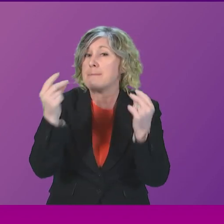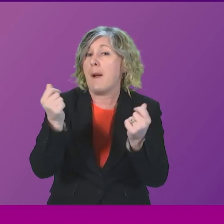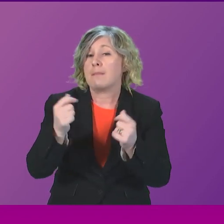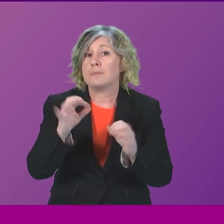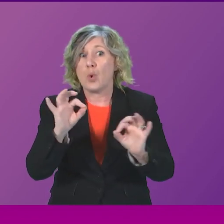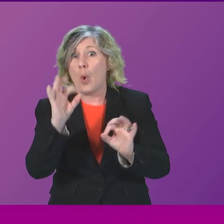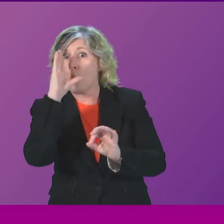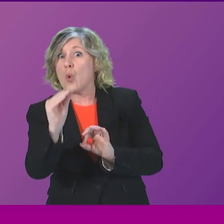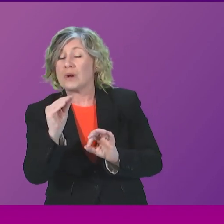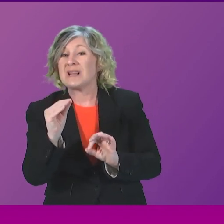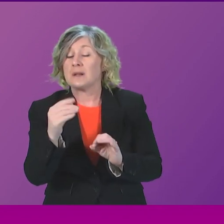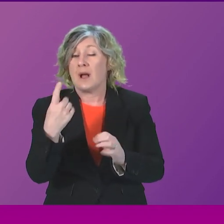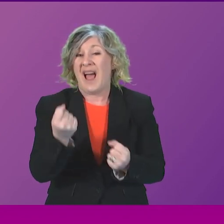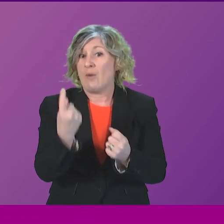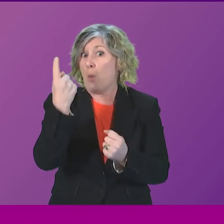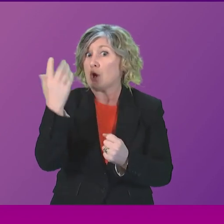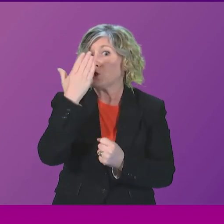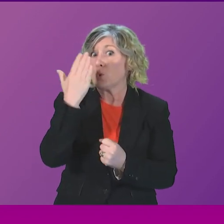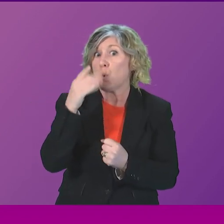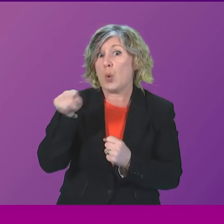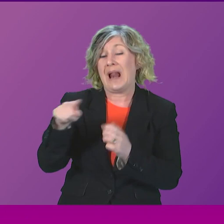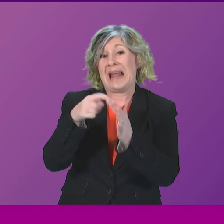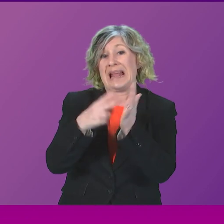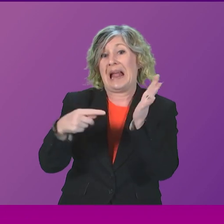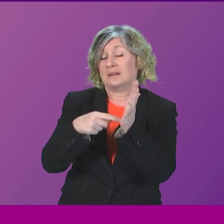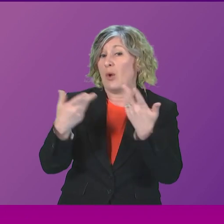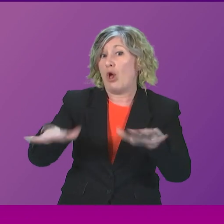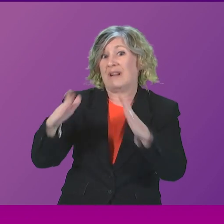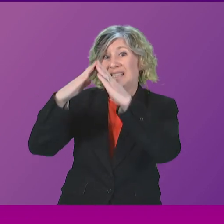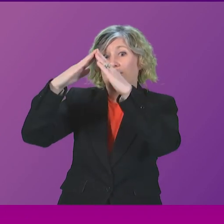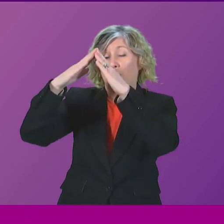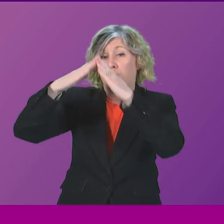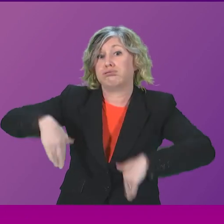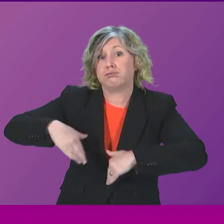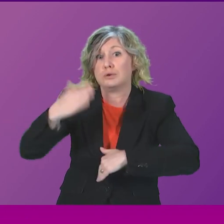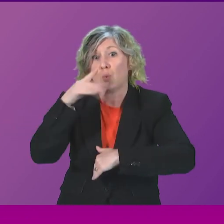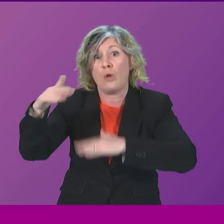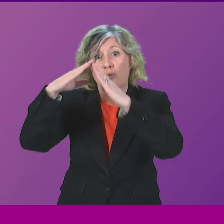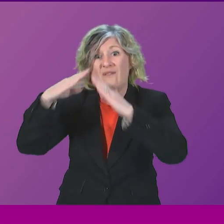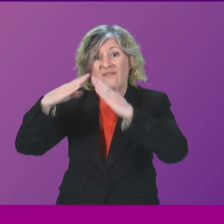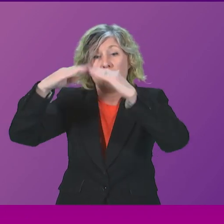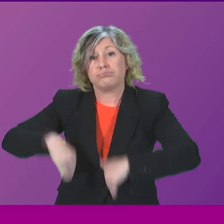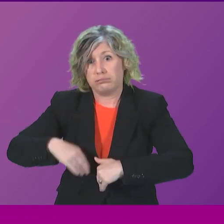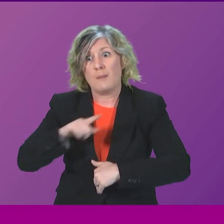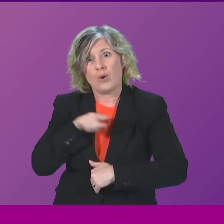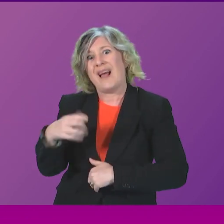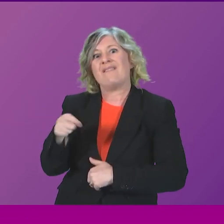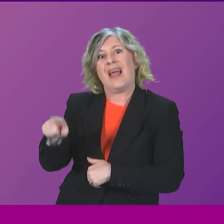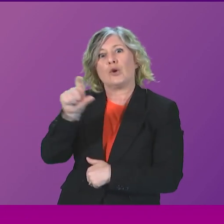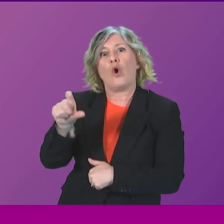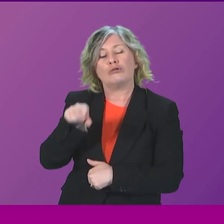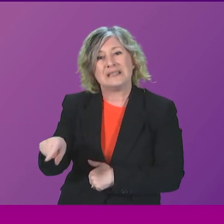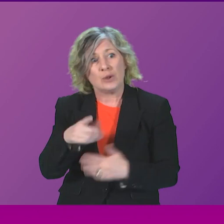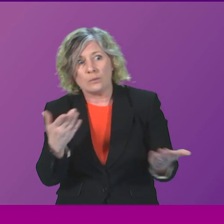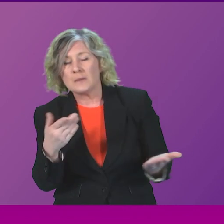A school roof has already collapsed in Kent. Now, Liberal Democrat research published in The Times has established that this